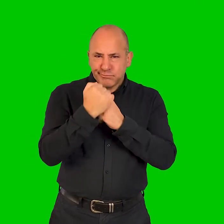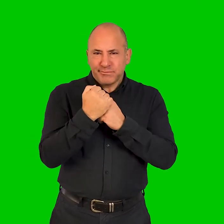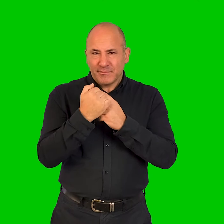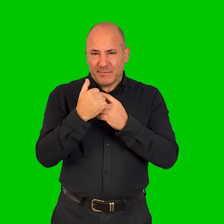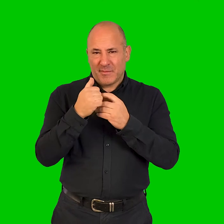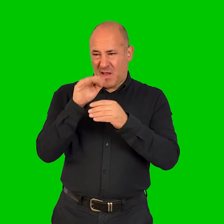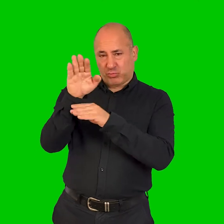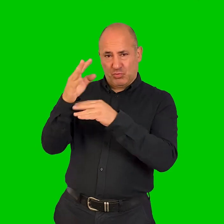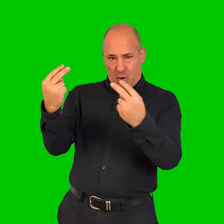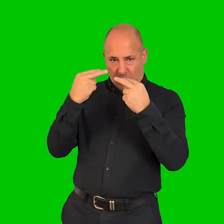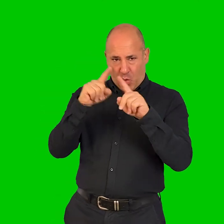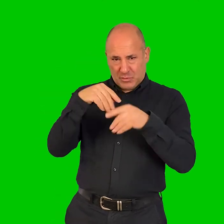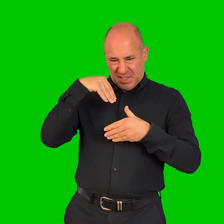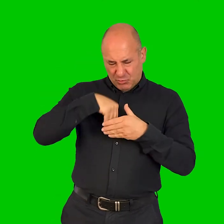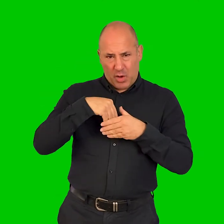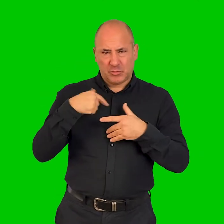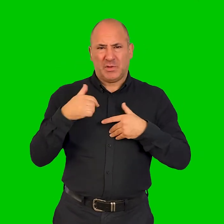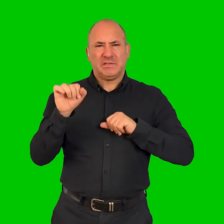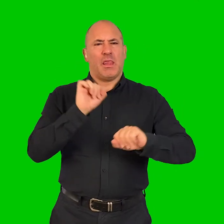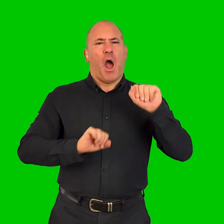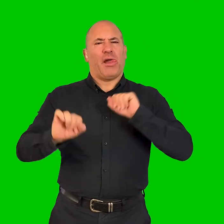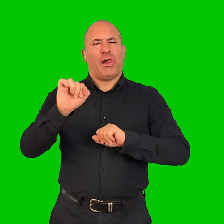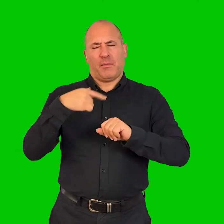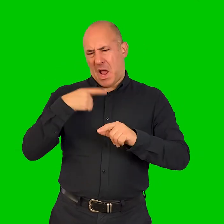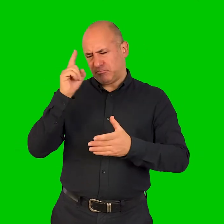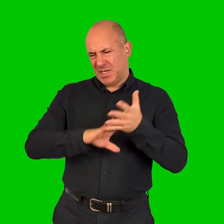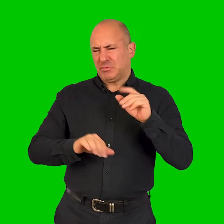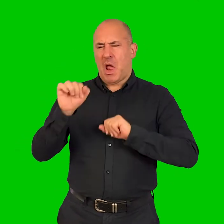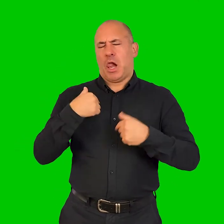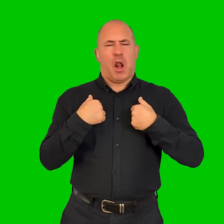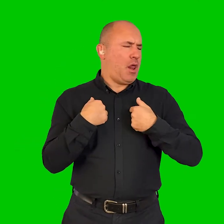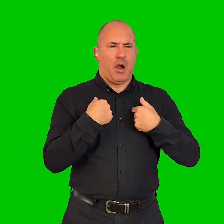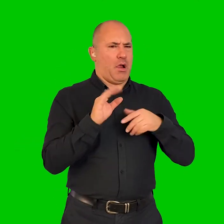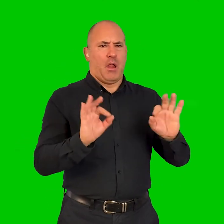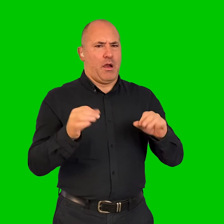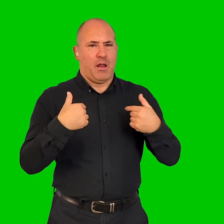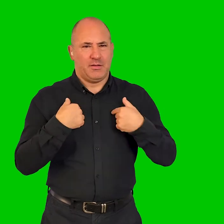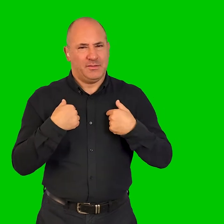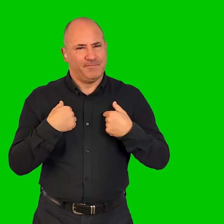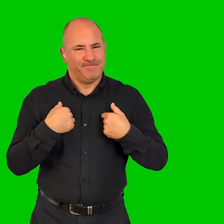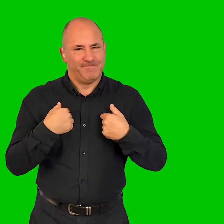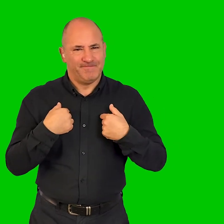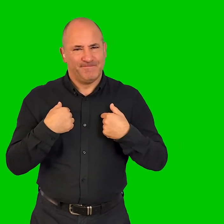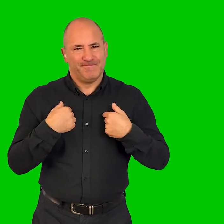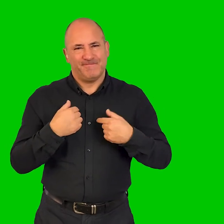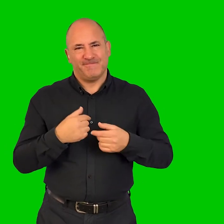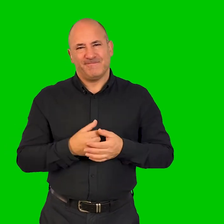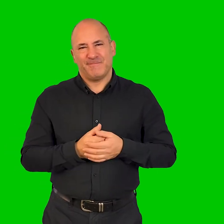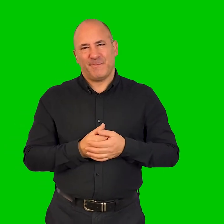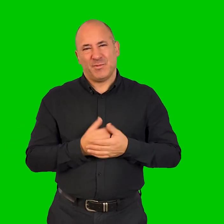both externally and internally, to just be in denial about what